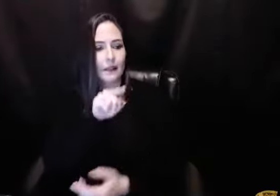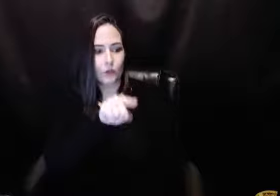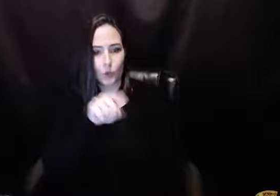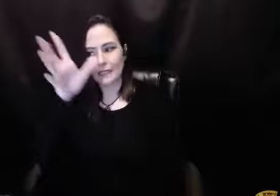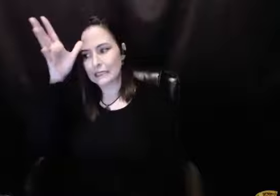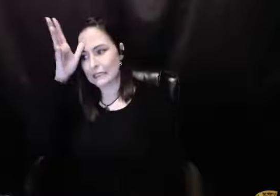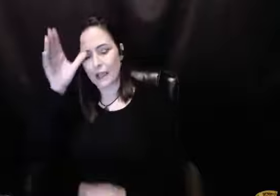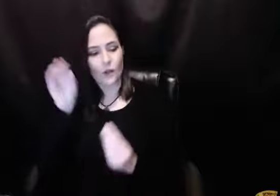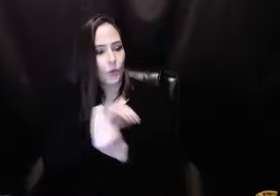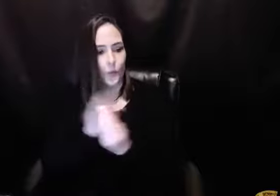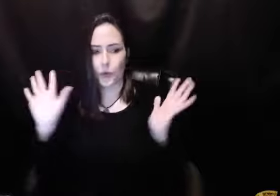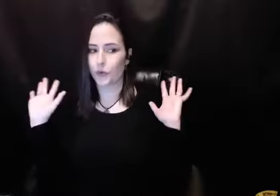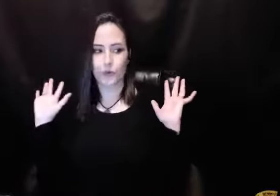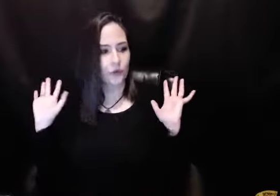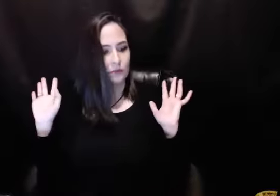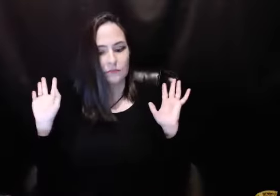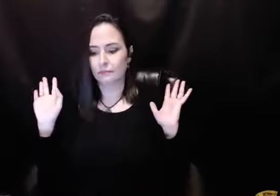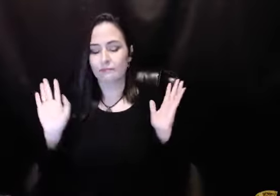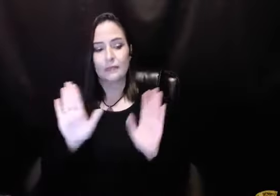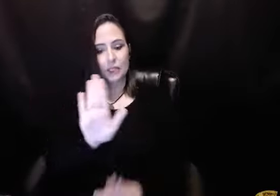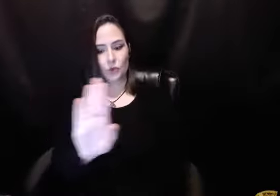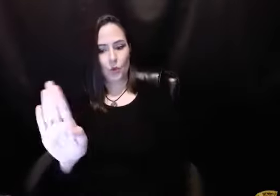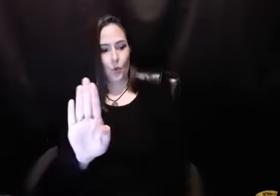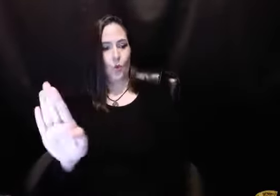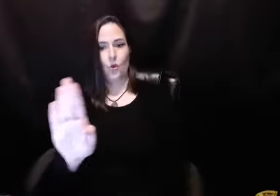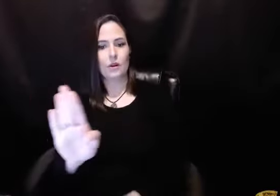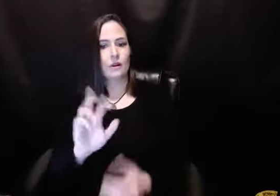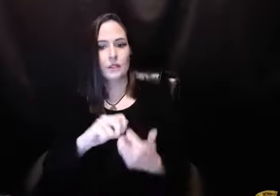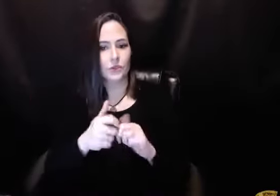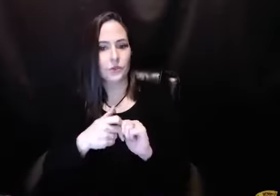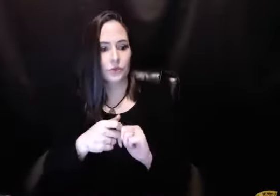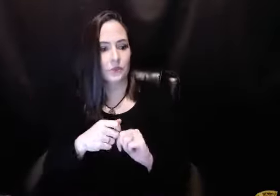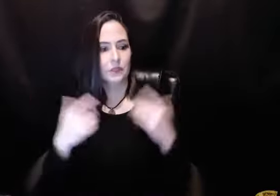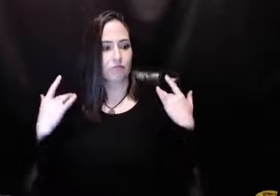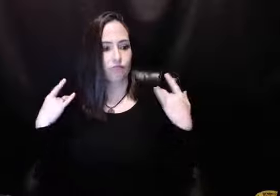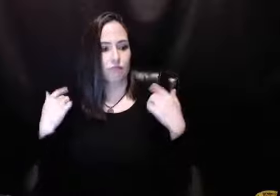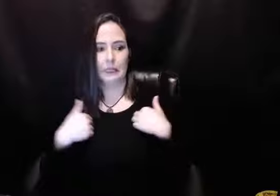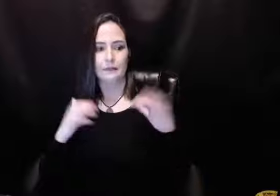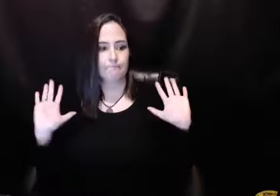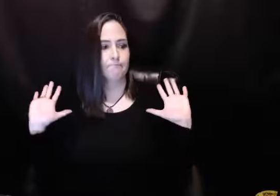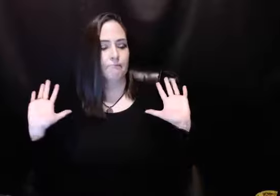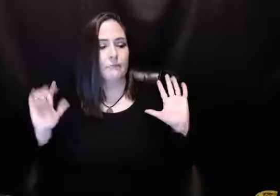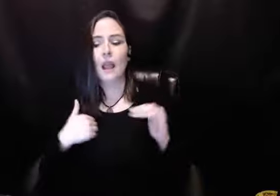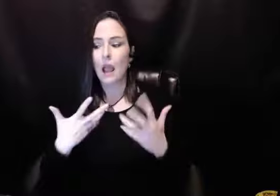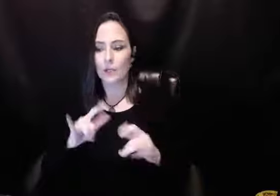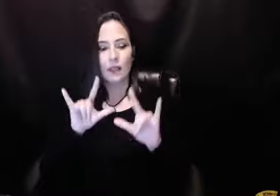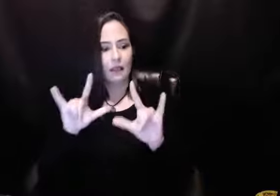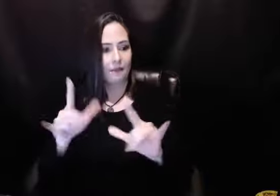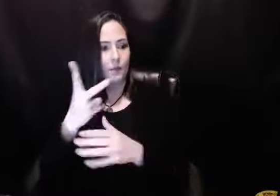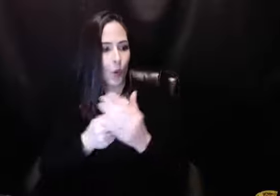I love you very much. But I'm not going to be in the middle between you and dad anymore. Y'all, this is y'all's deal. It doesn't have